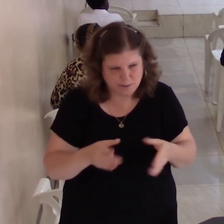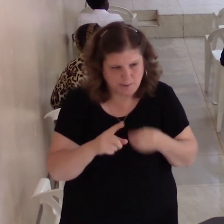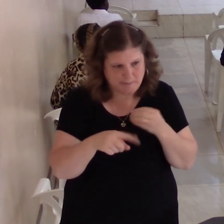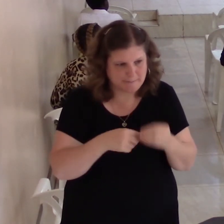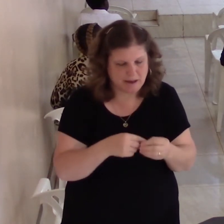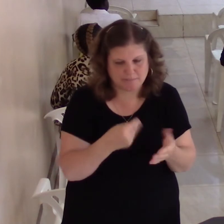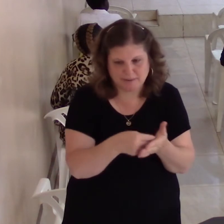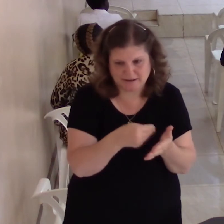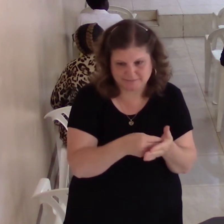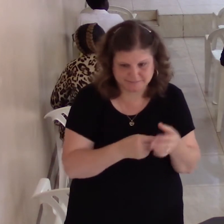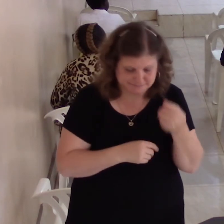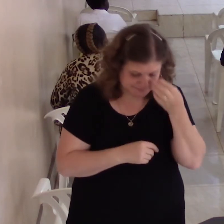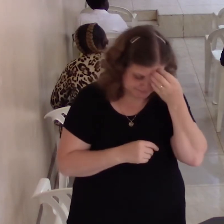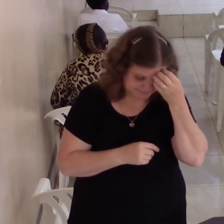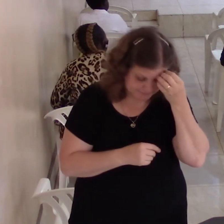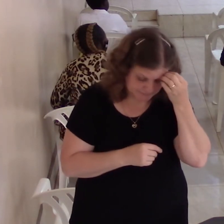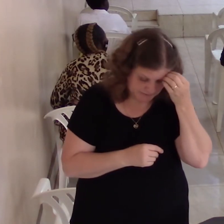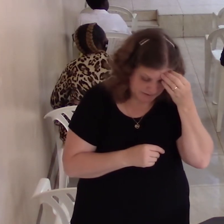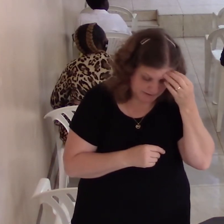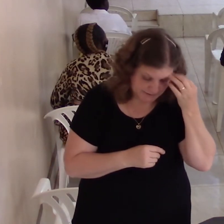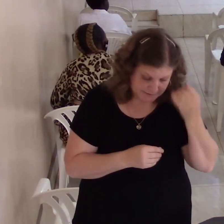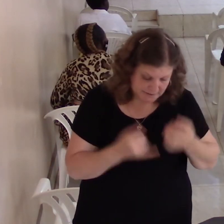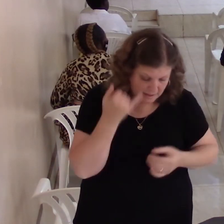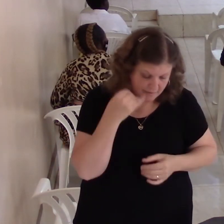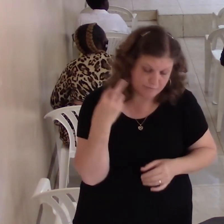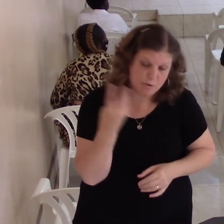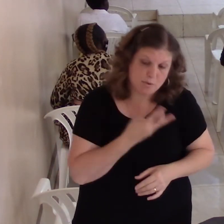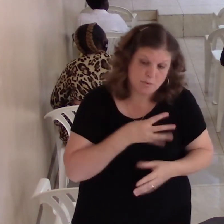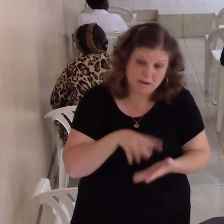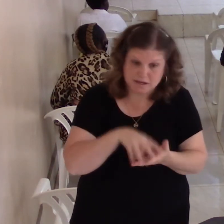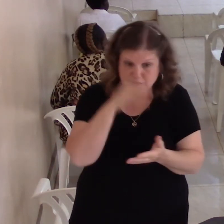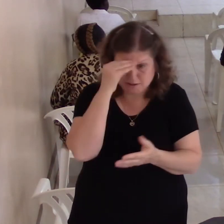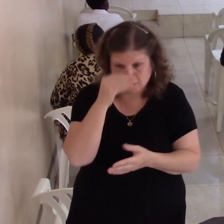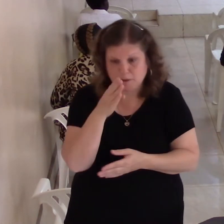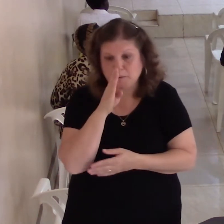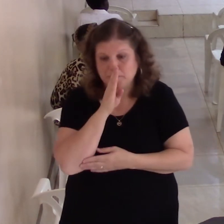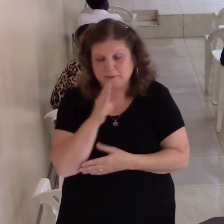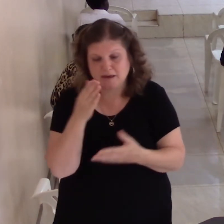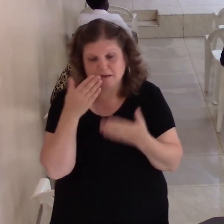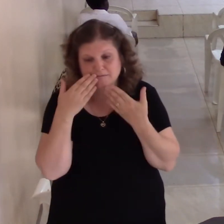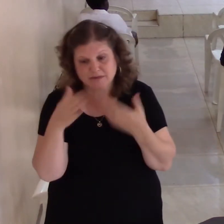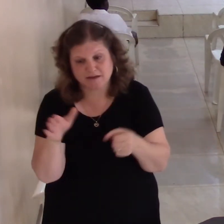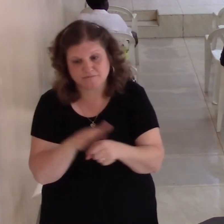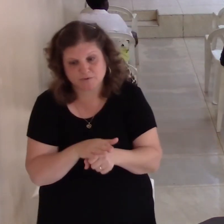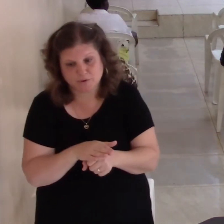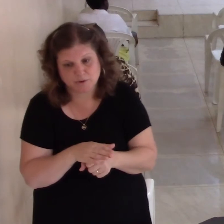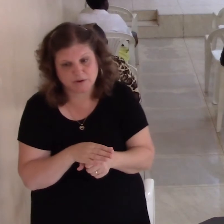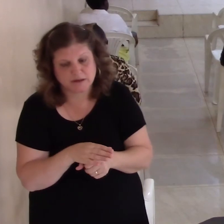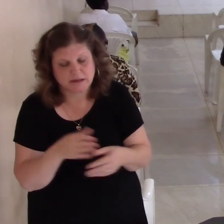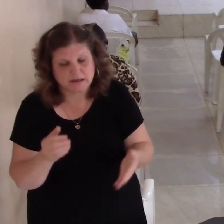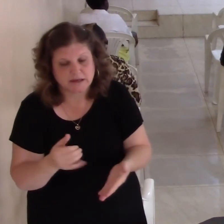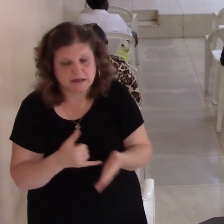This is a matter of thankfulness. If we learn to be thankful it can help to protect our hearts against these things.